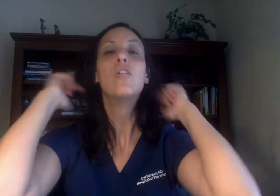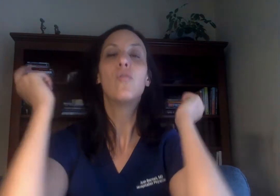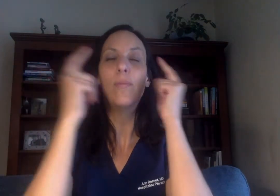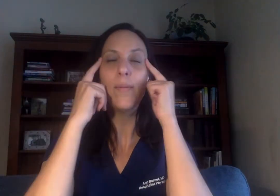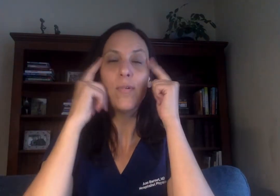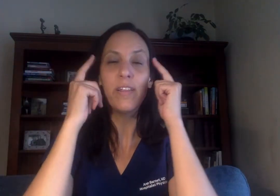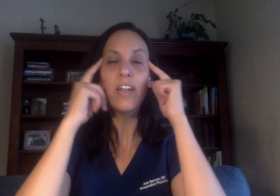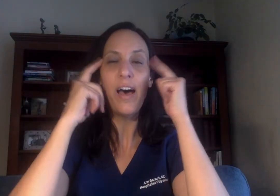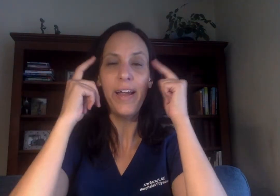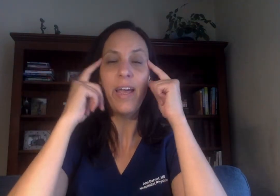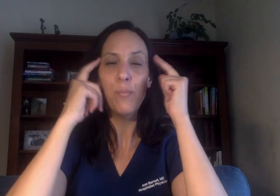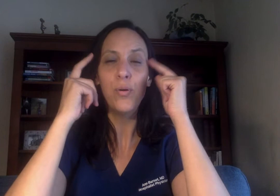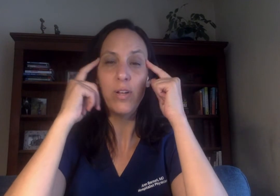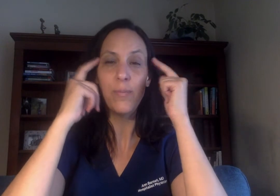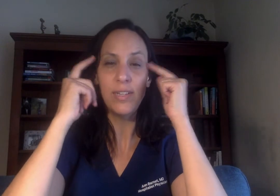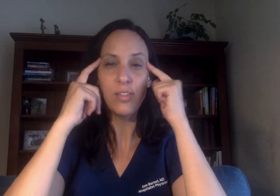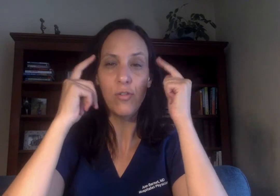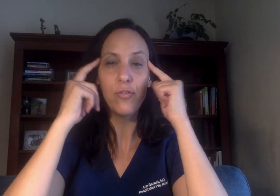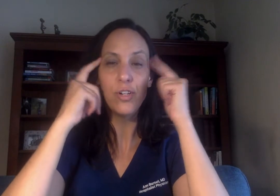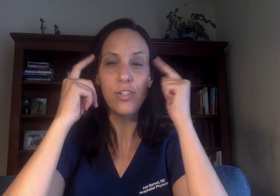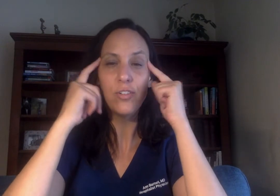Remembering that I am putting myself first.